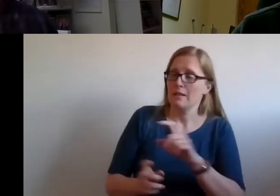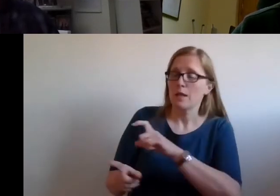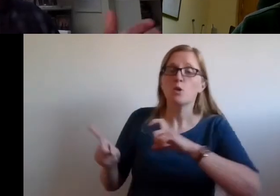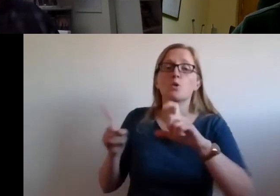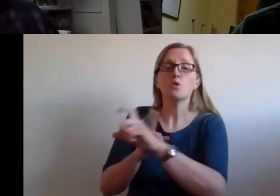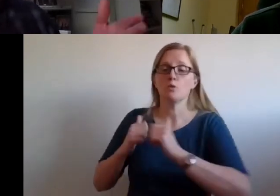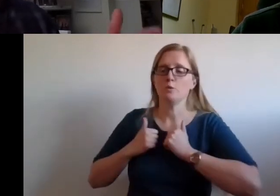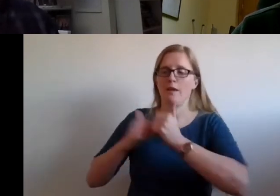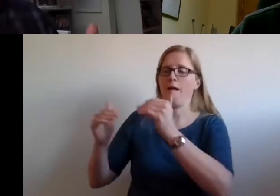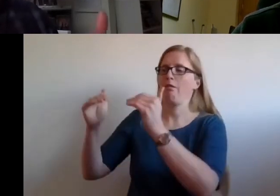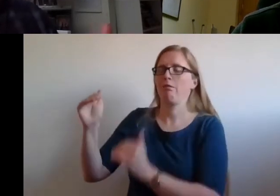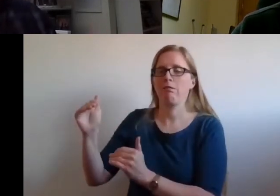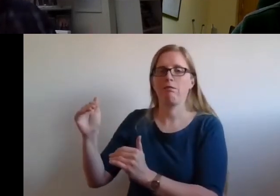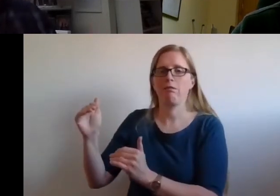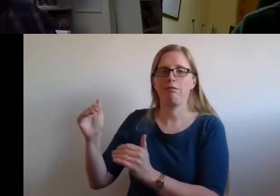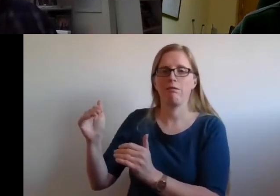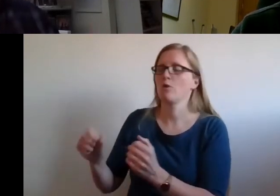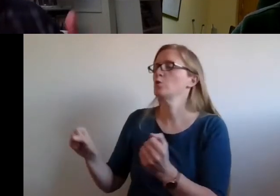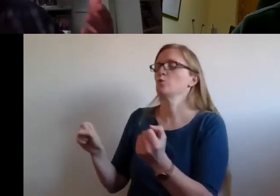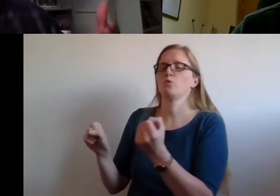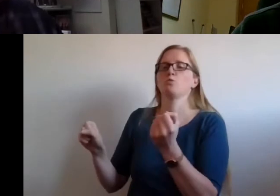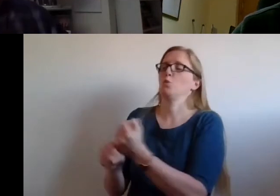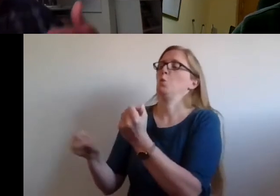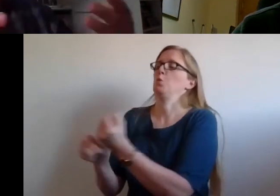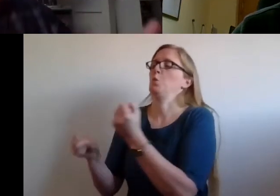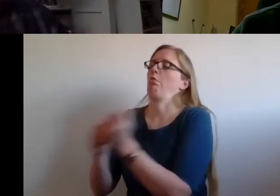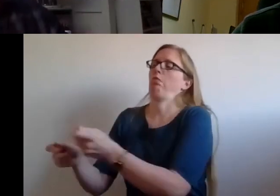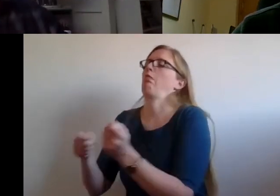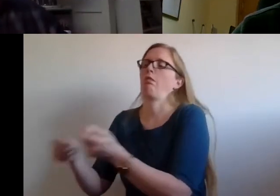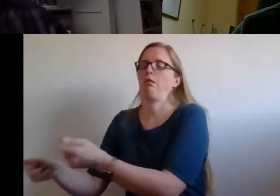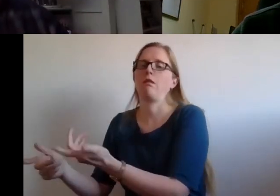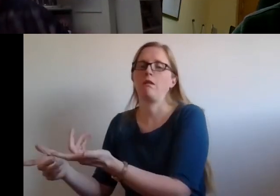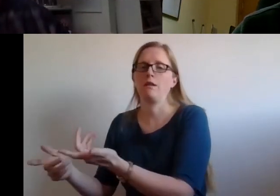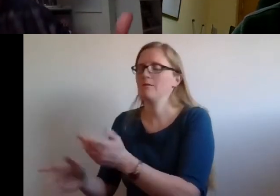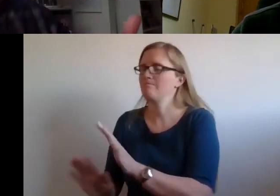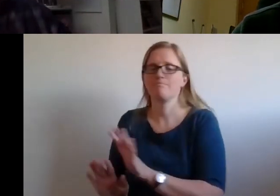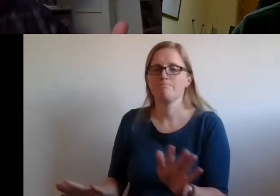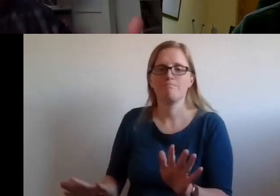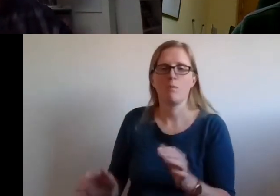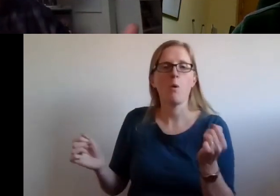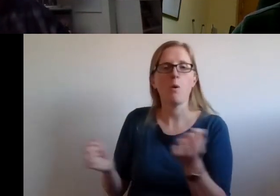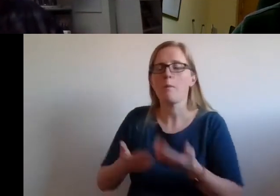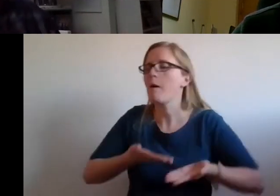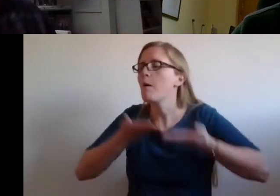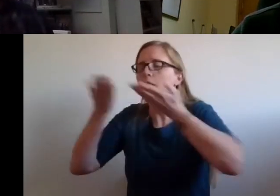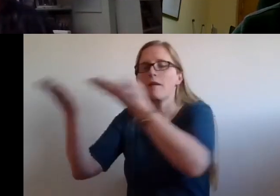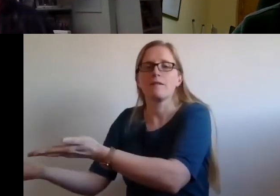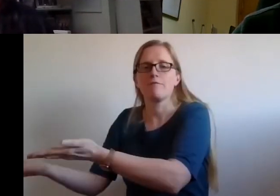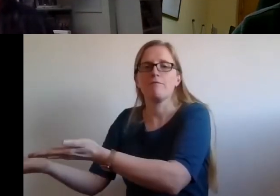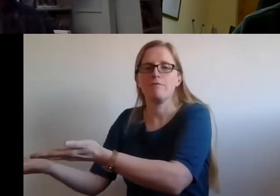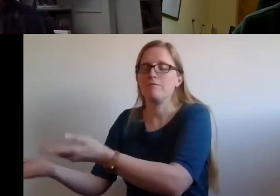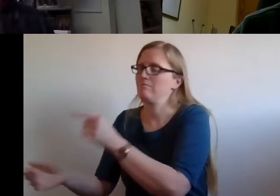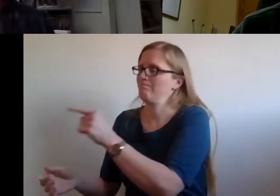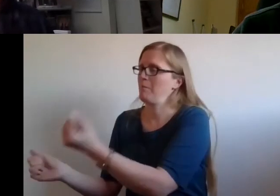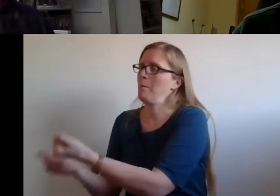Build on the assets that these communities themselves have, empower them in order, because they're in the best position to